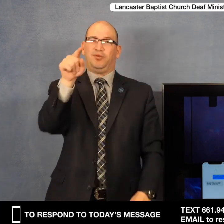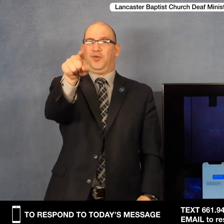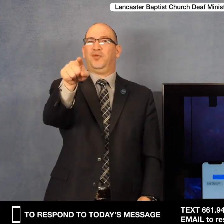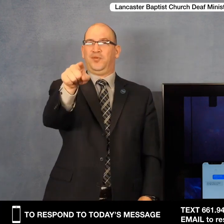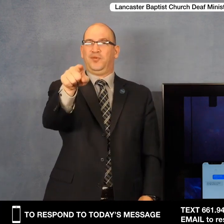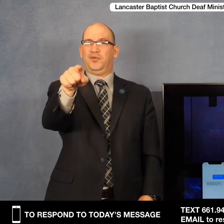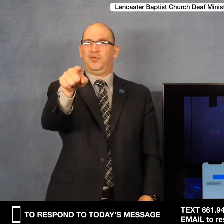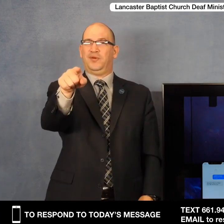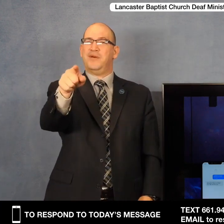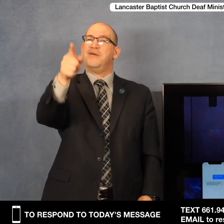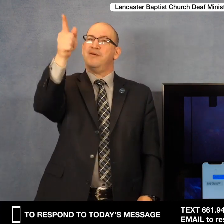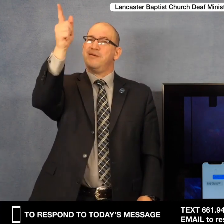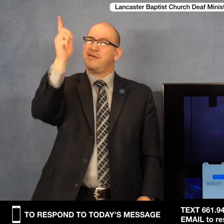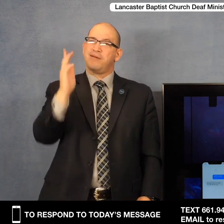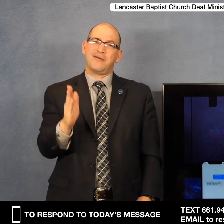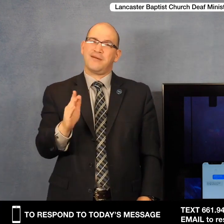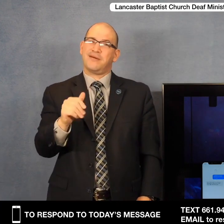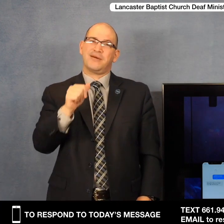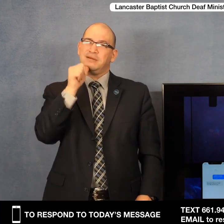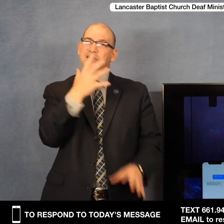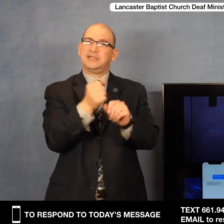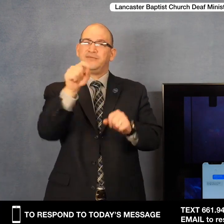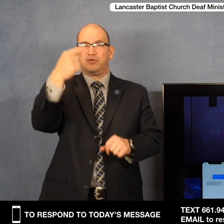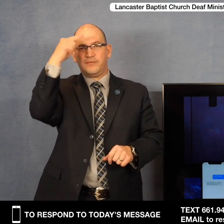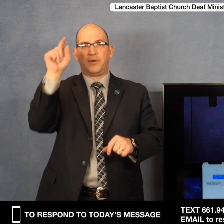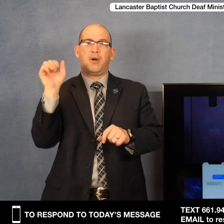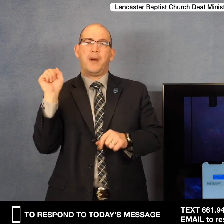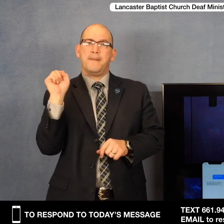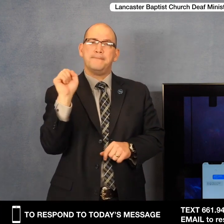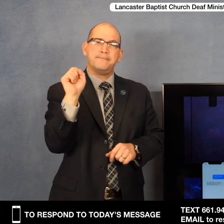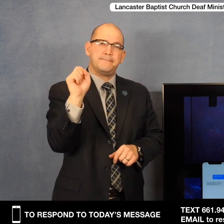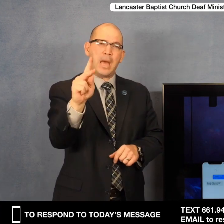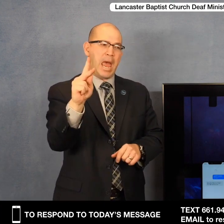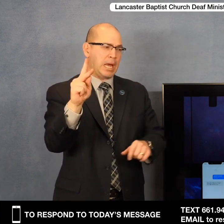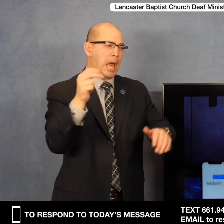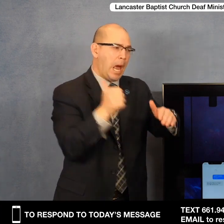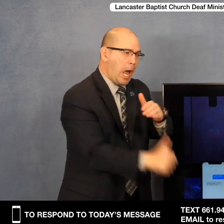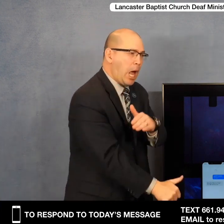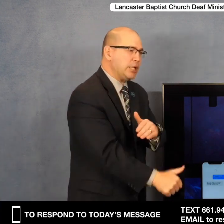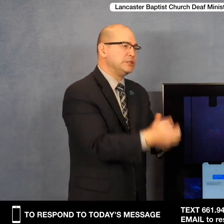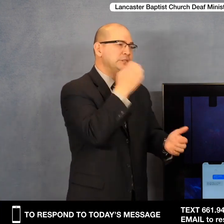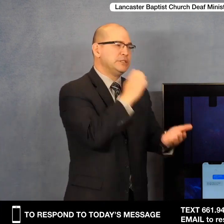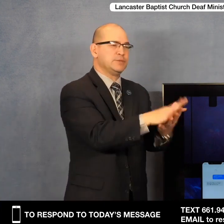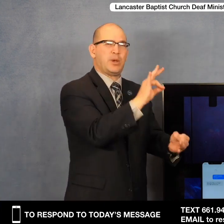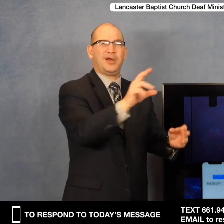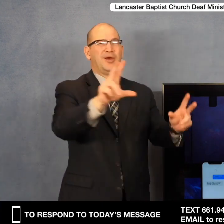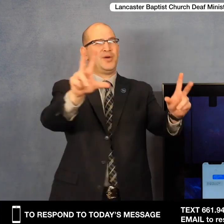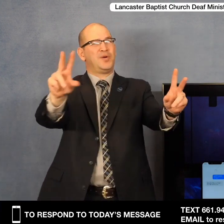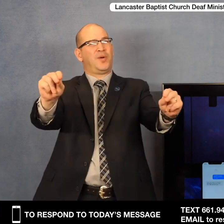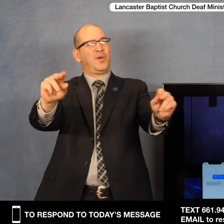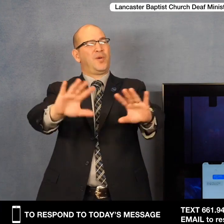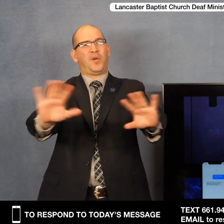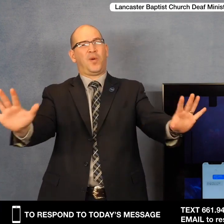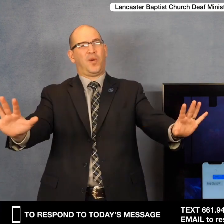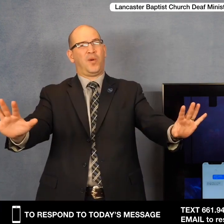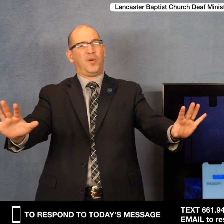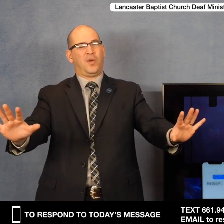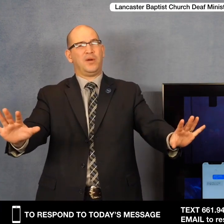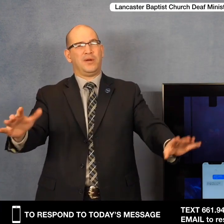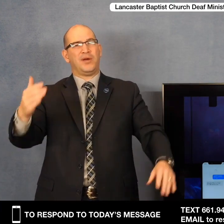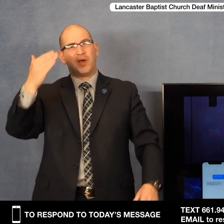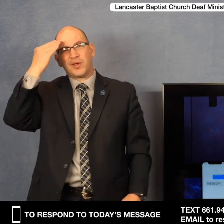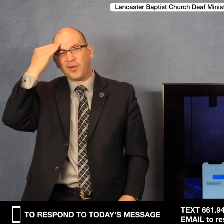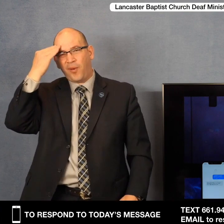that God did not save you so that you would go back under the oppression of this world? Oh, sure, you cannot be